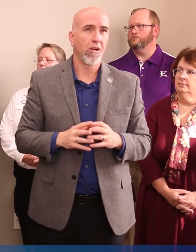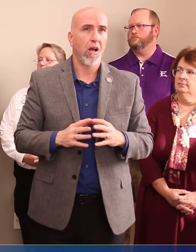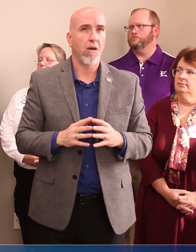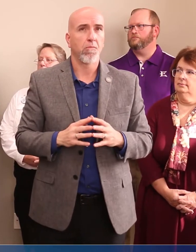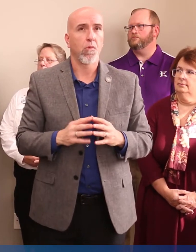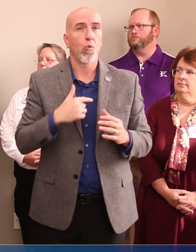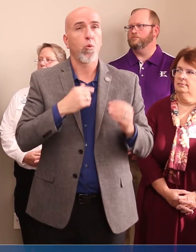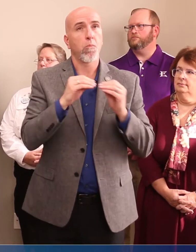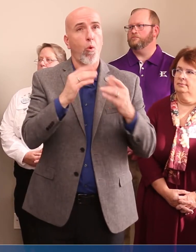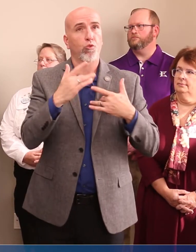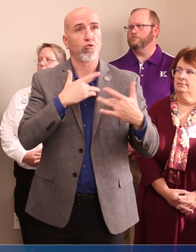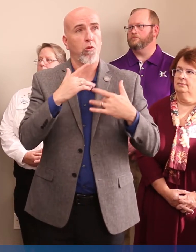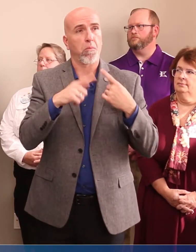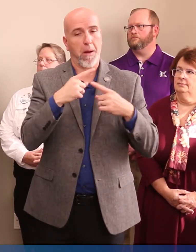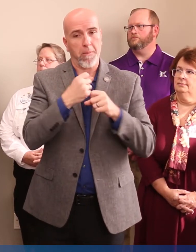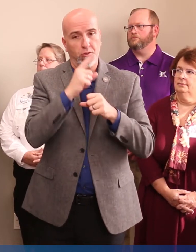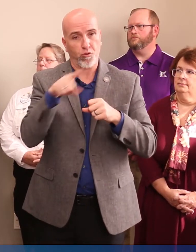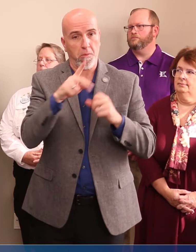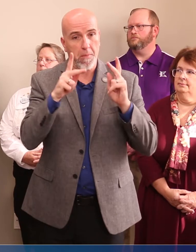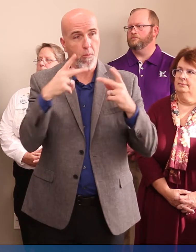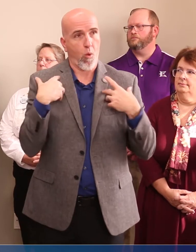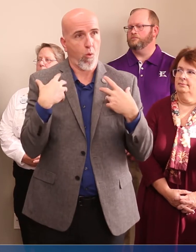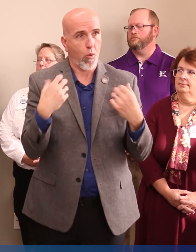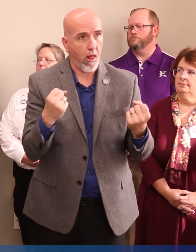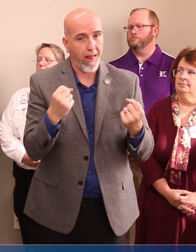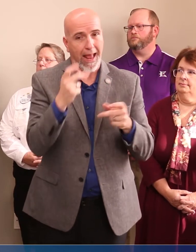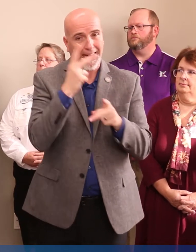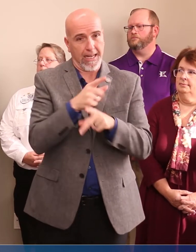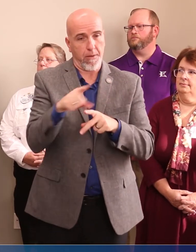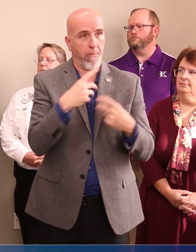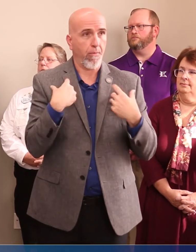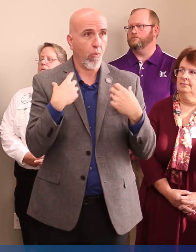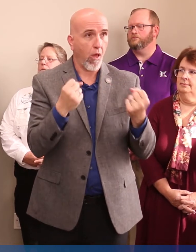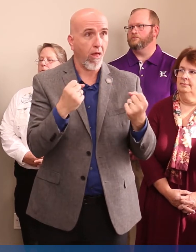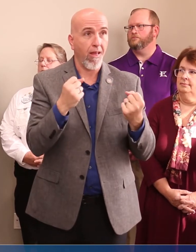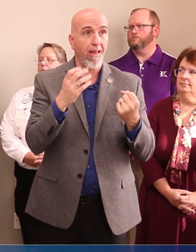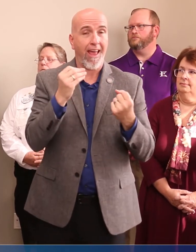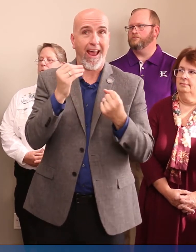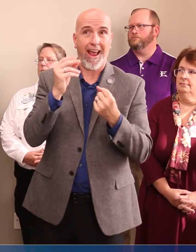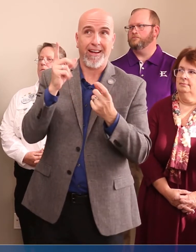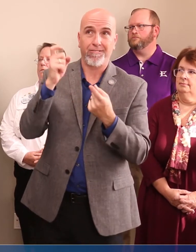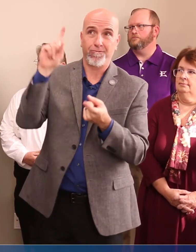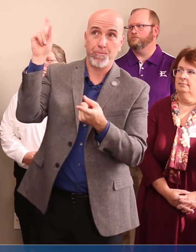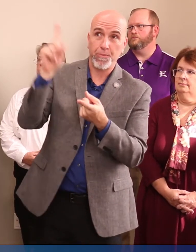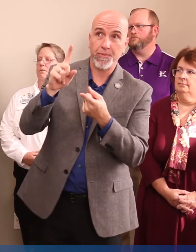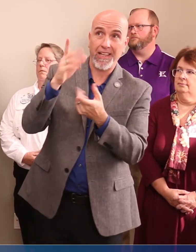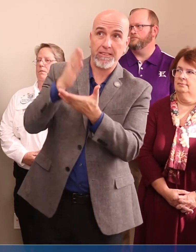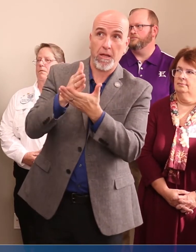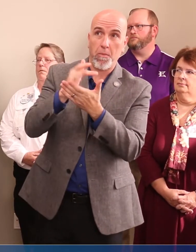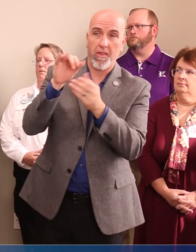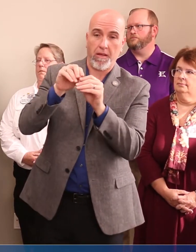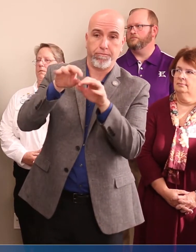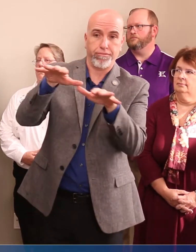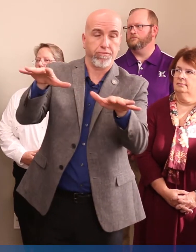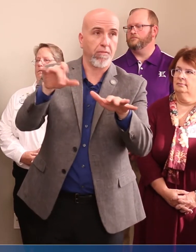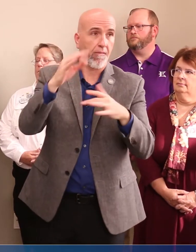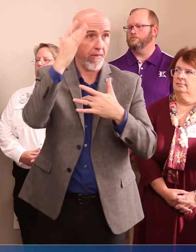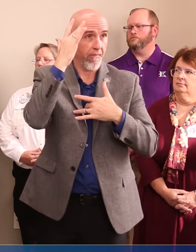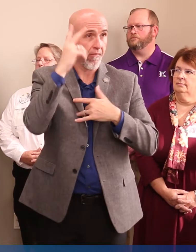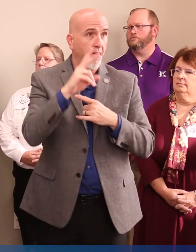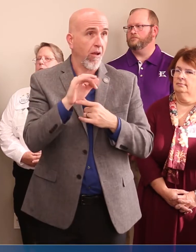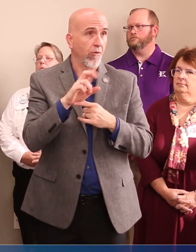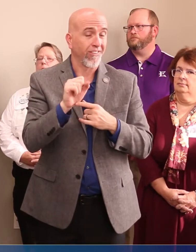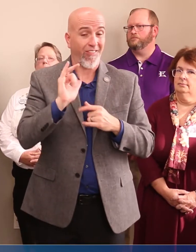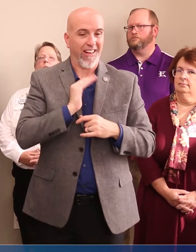We're concerned about getting people well and keeping people well and stopping the spread of the contagion of this virus. So